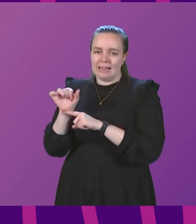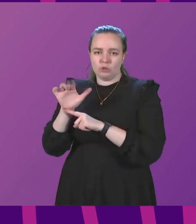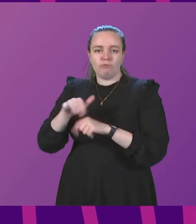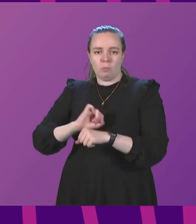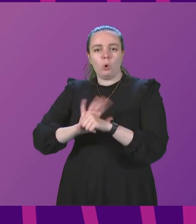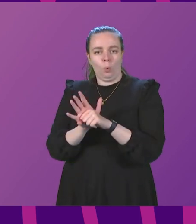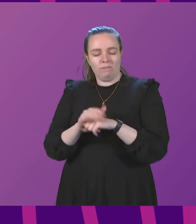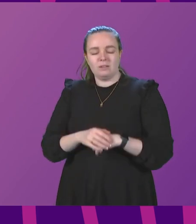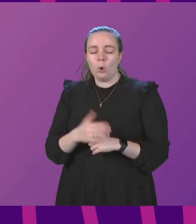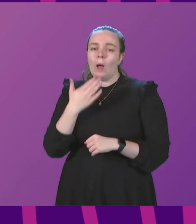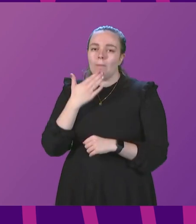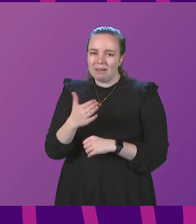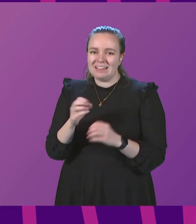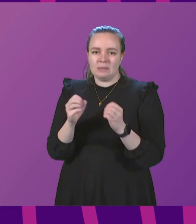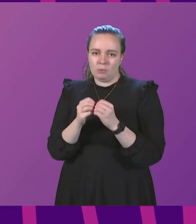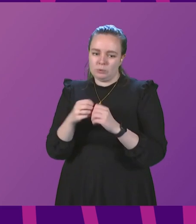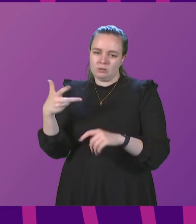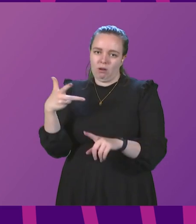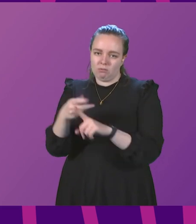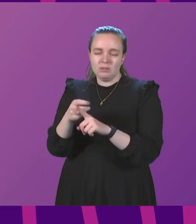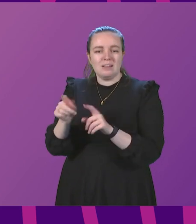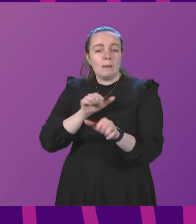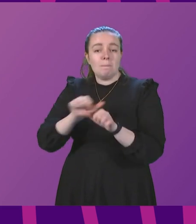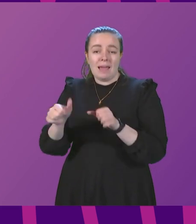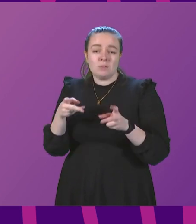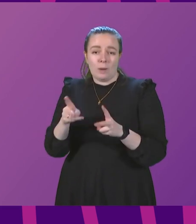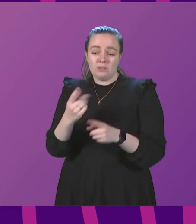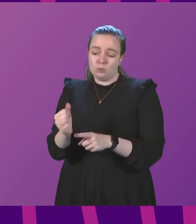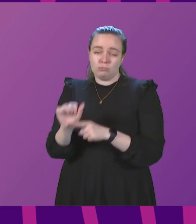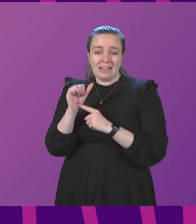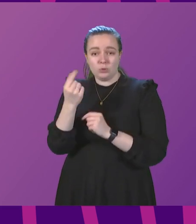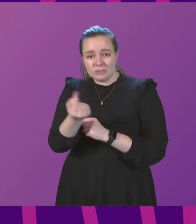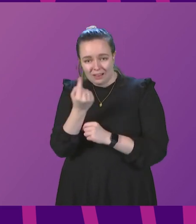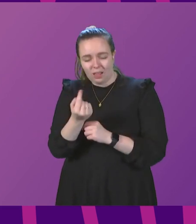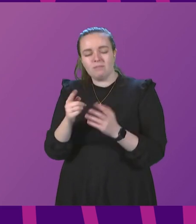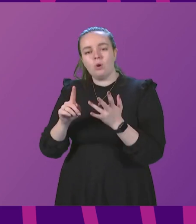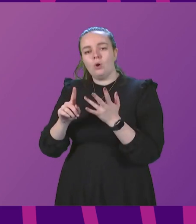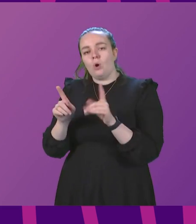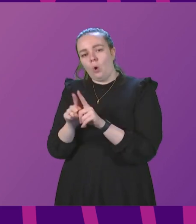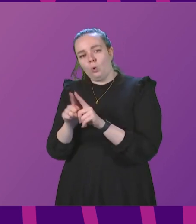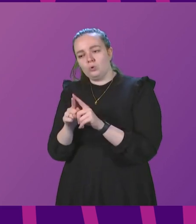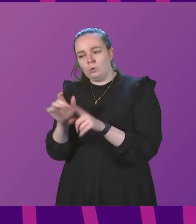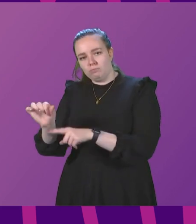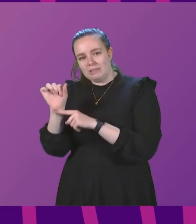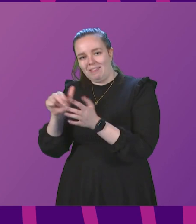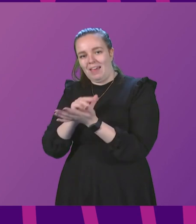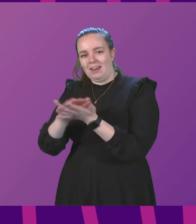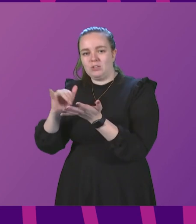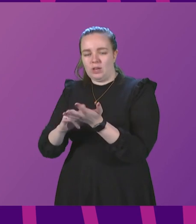So please do get boosted. It is the best way to protect yourself from serious illness and also to protect the NHS.